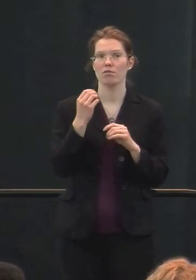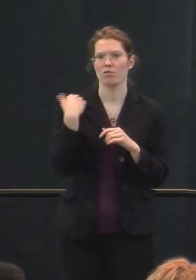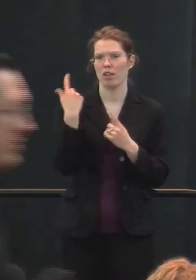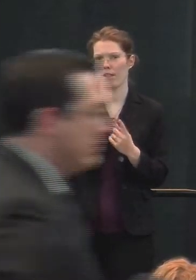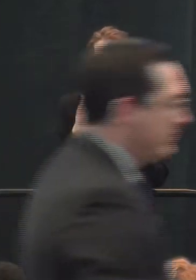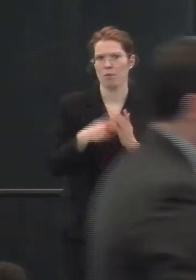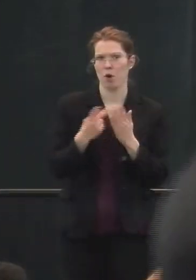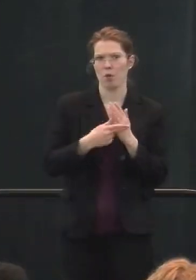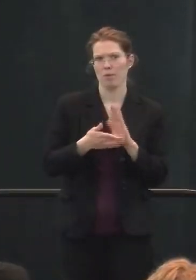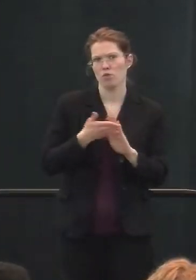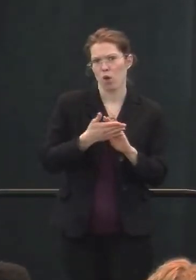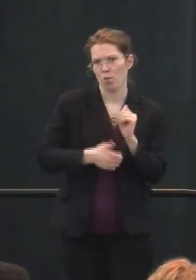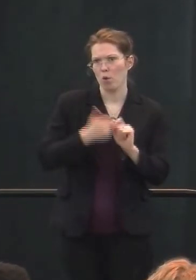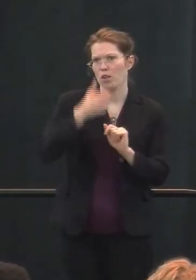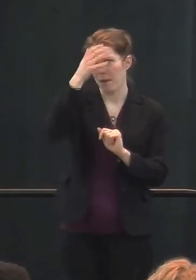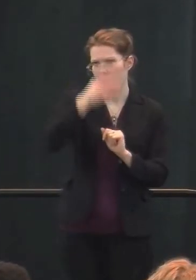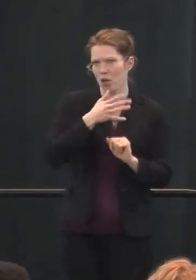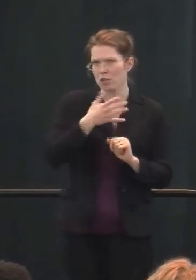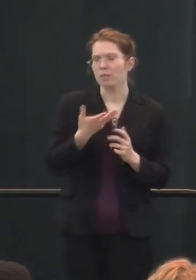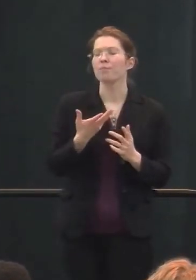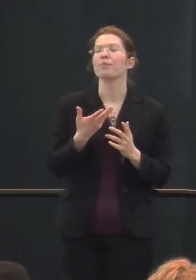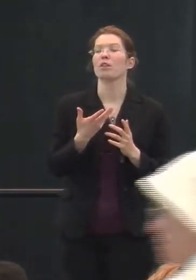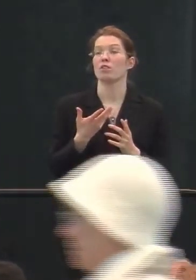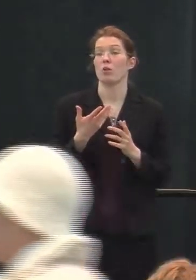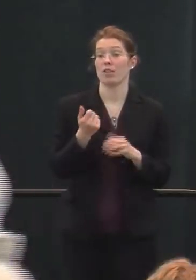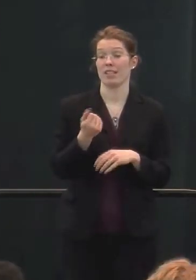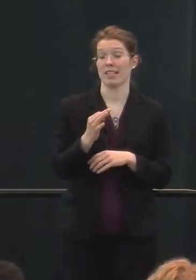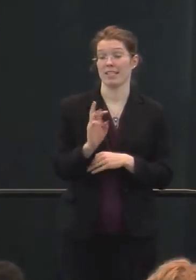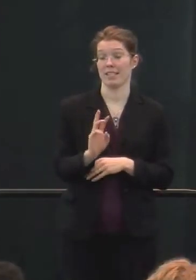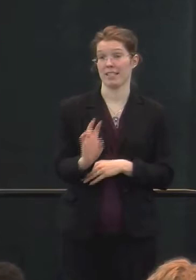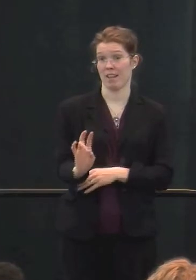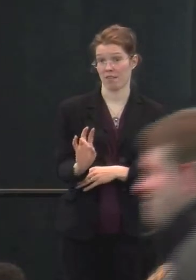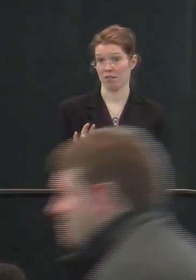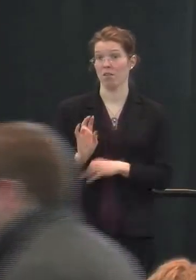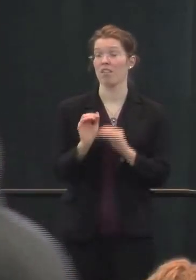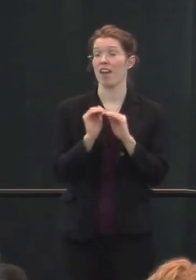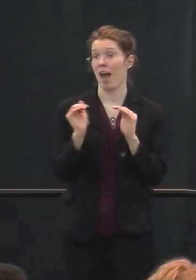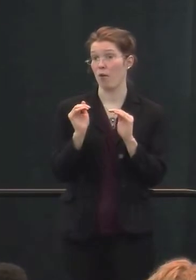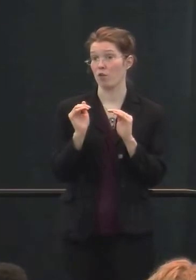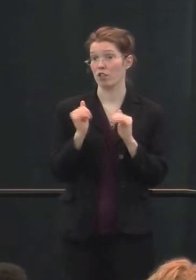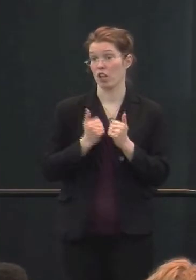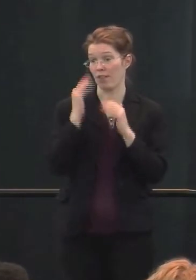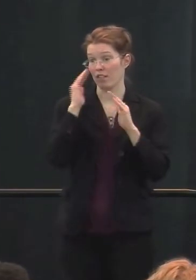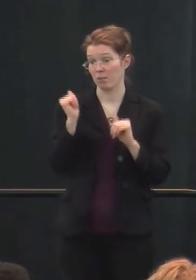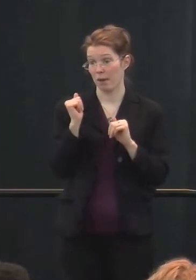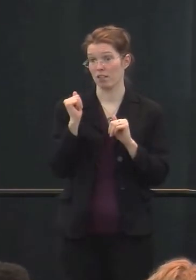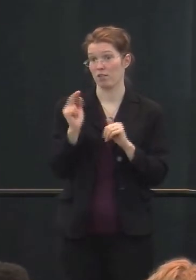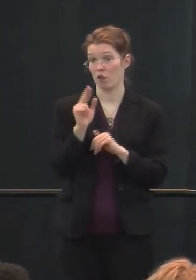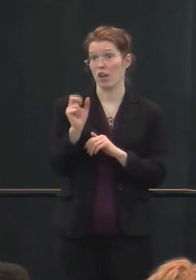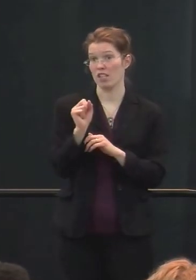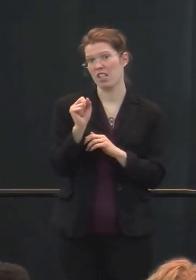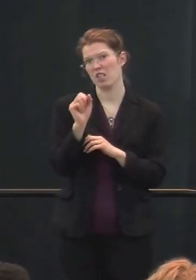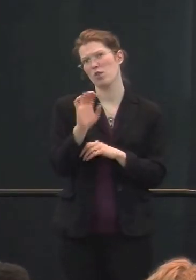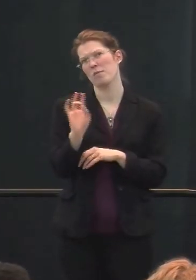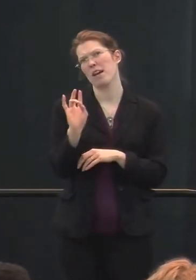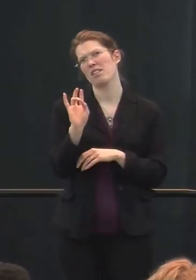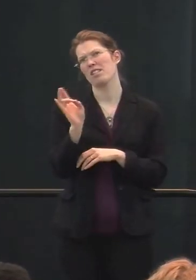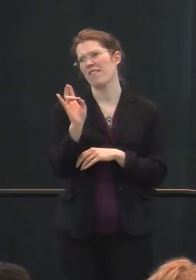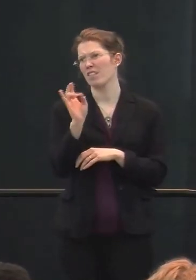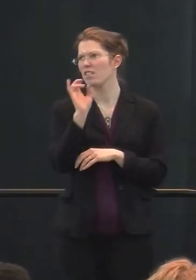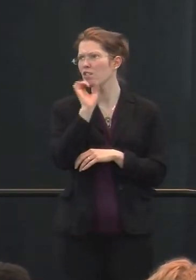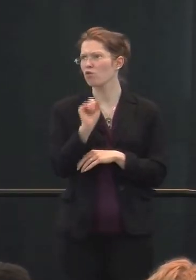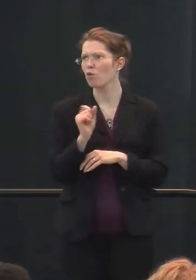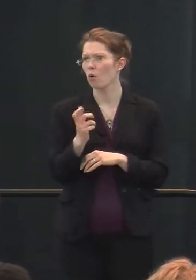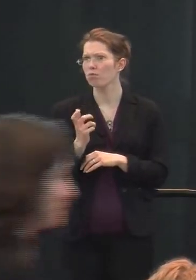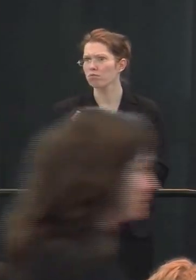been mostly run by parents. In 1967, the average life expectancy in the United States was about 70 years